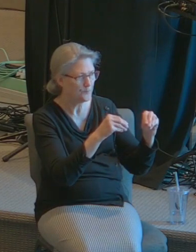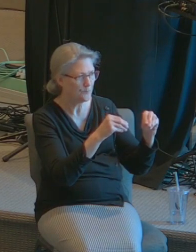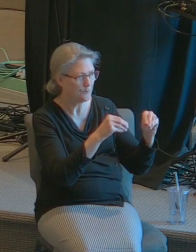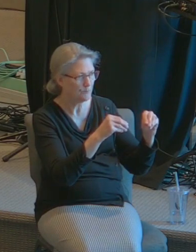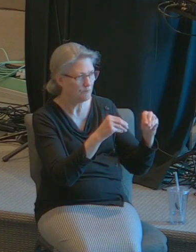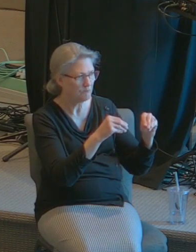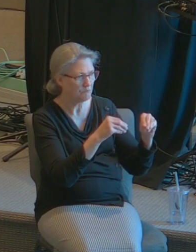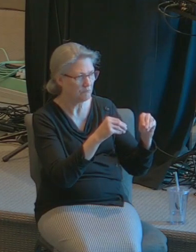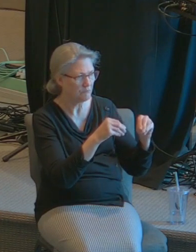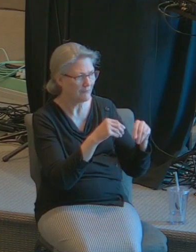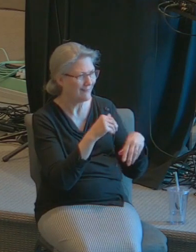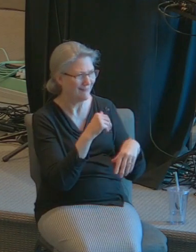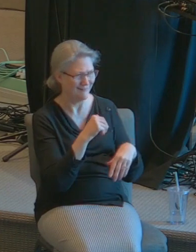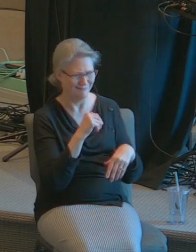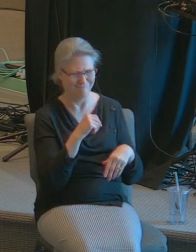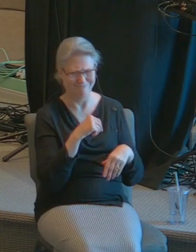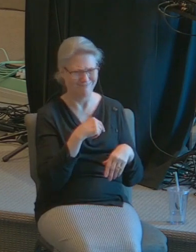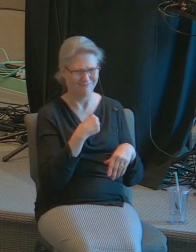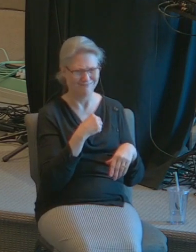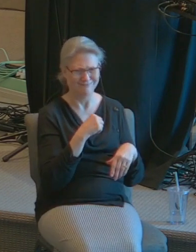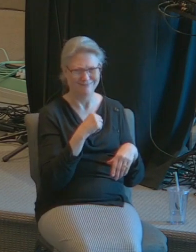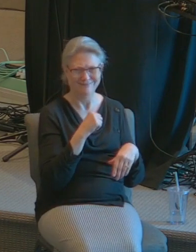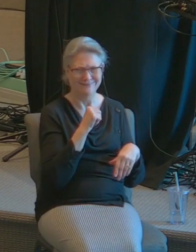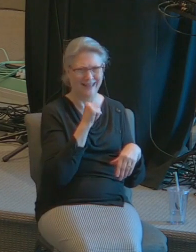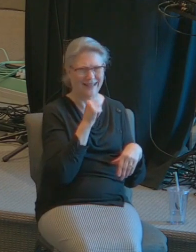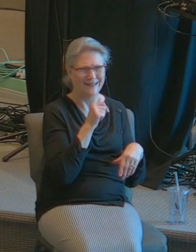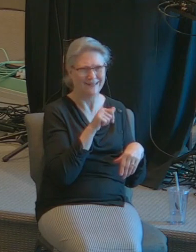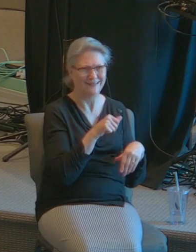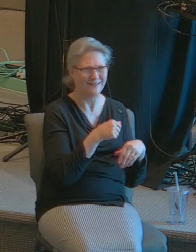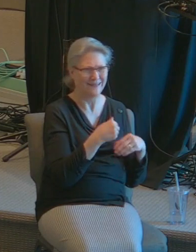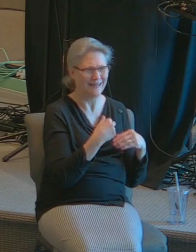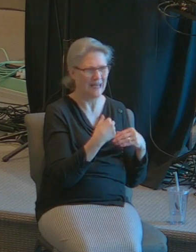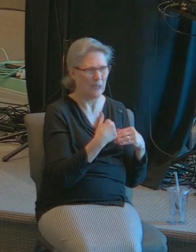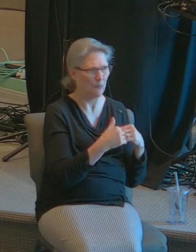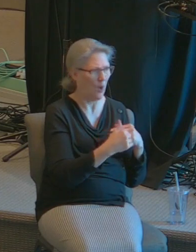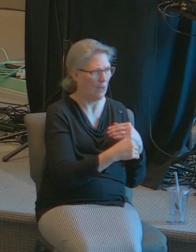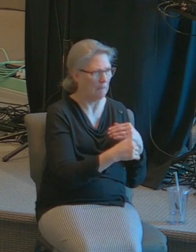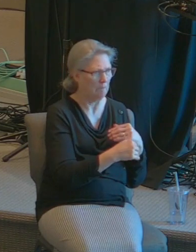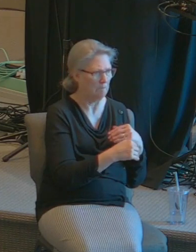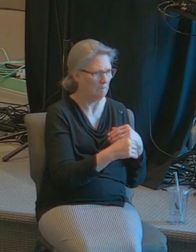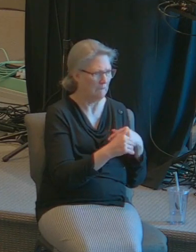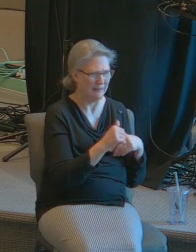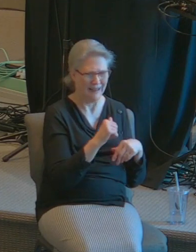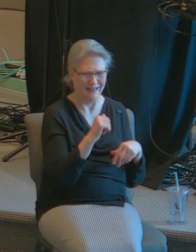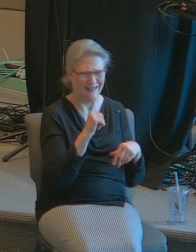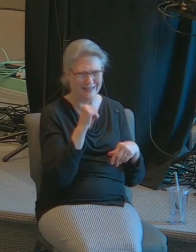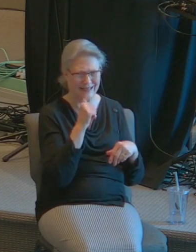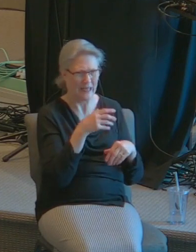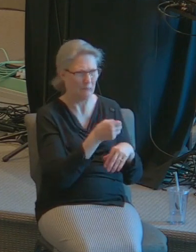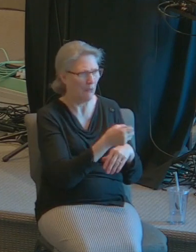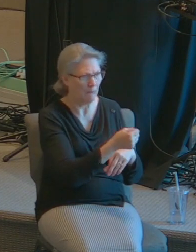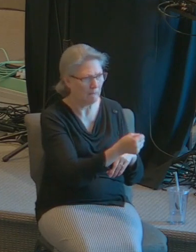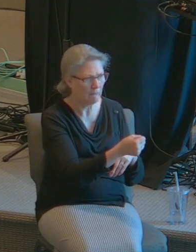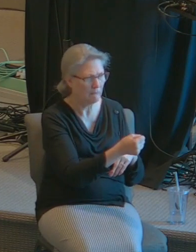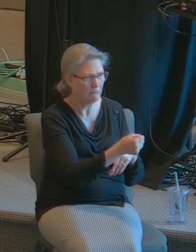I didn't need to buy bread I didn't have any need to buy milk or anything